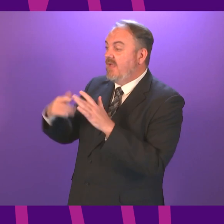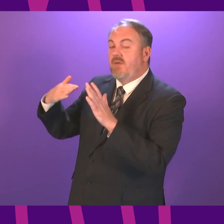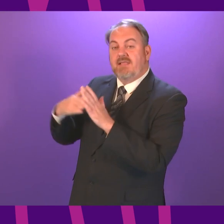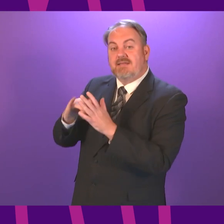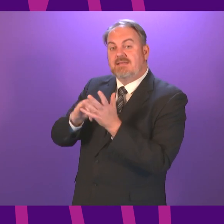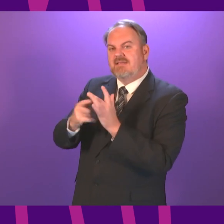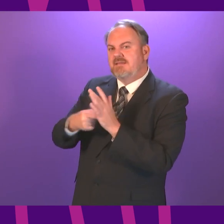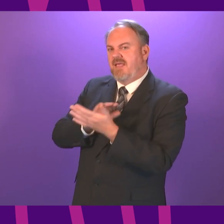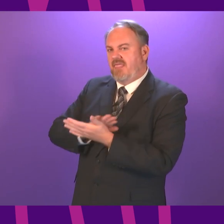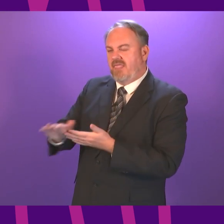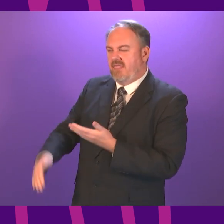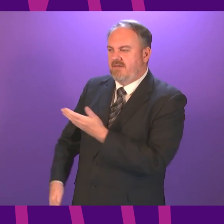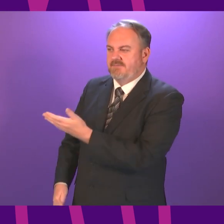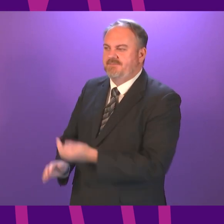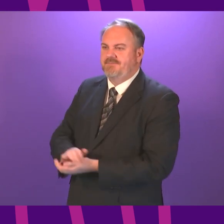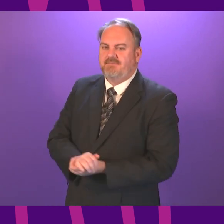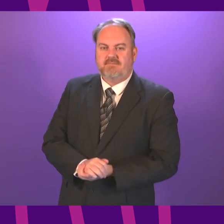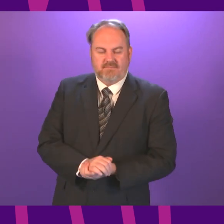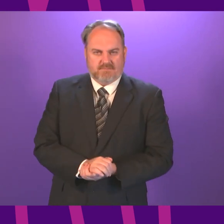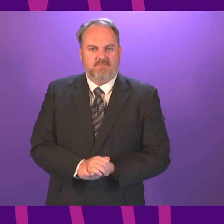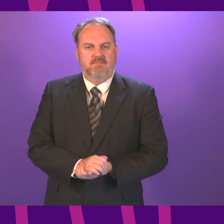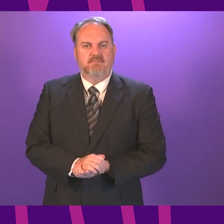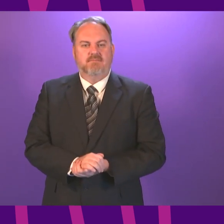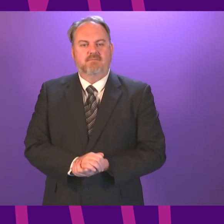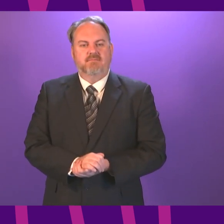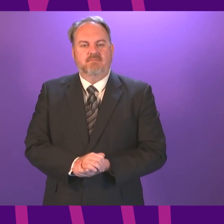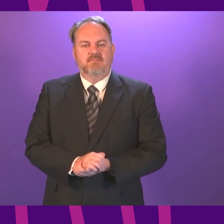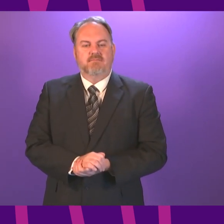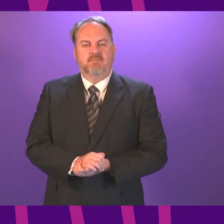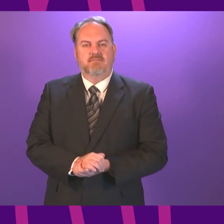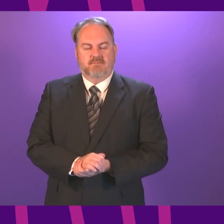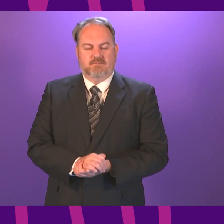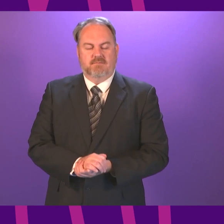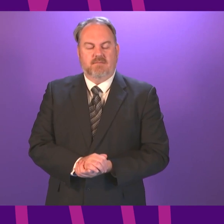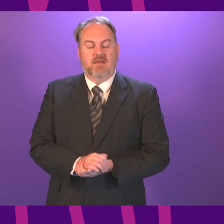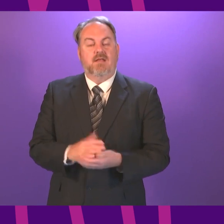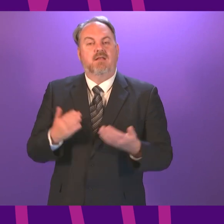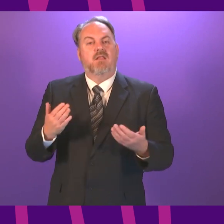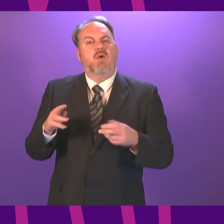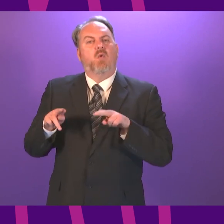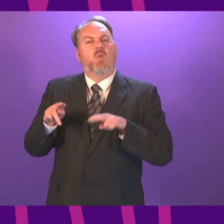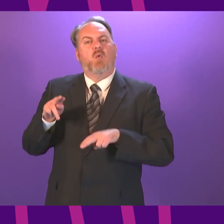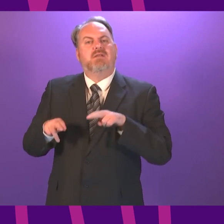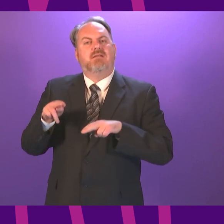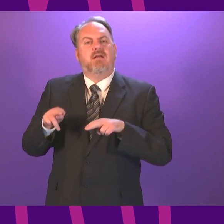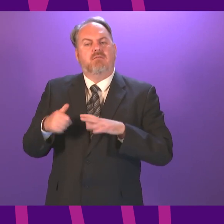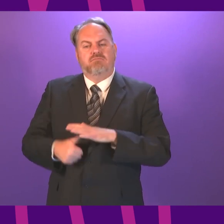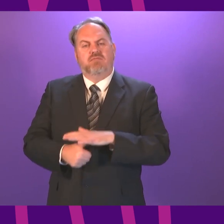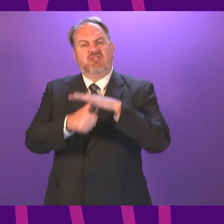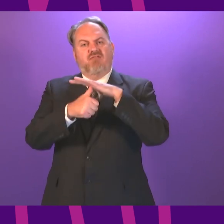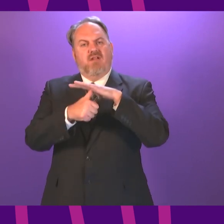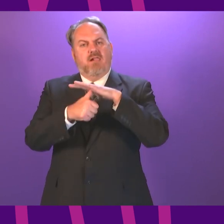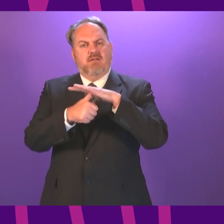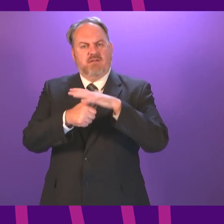Coffey Thank you Deputy Presiding Officer, my apologies The Auditor General First Minister recently heavily